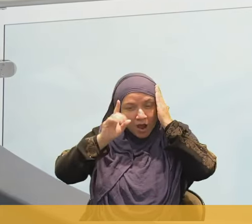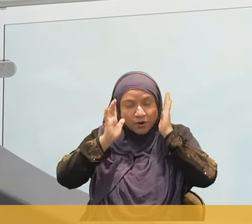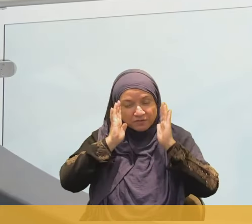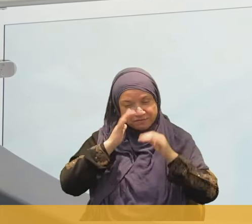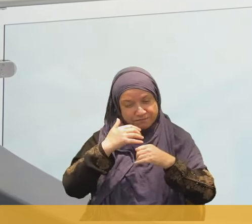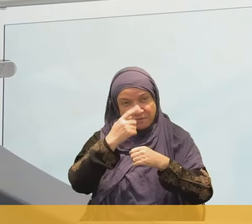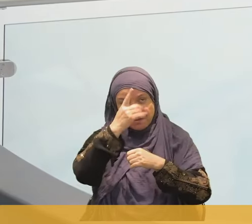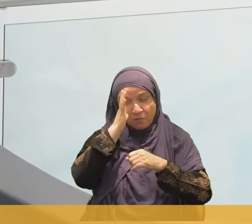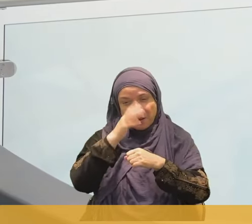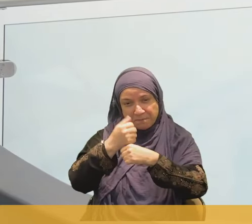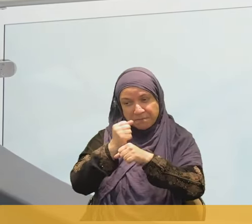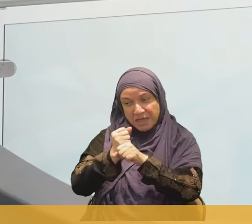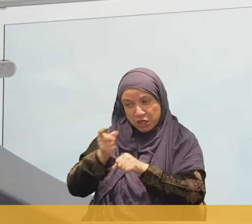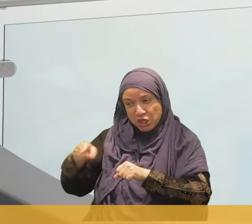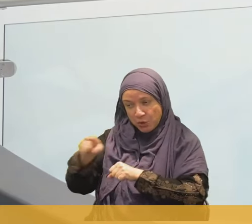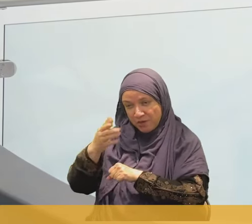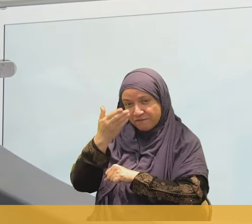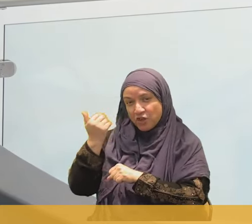Did you see what's happening here?